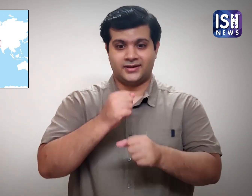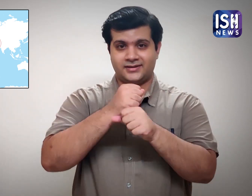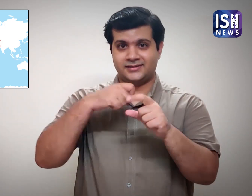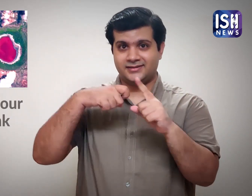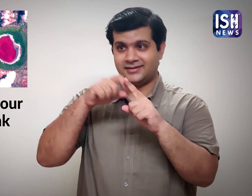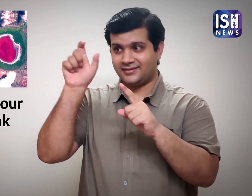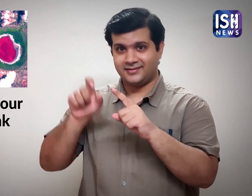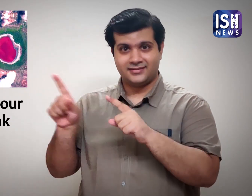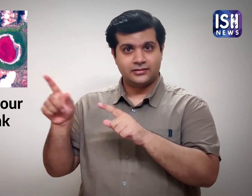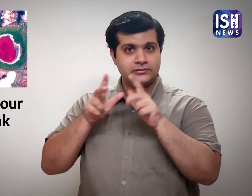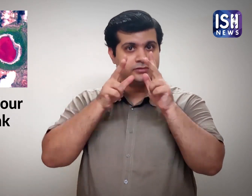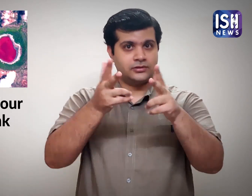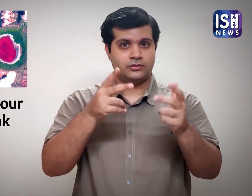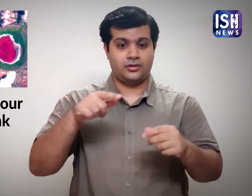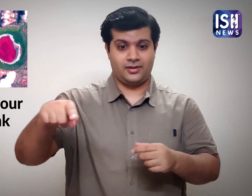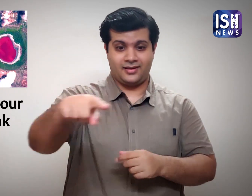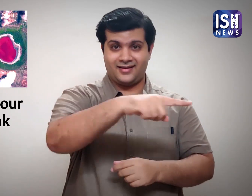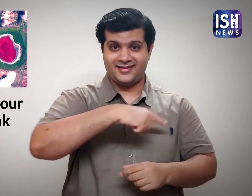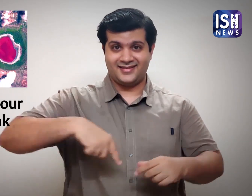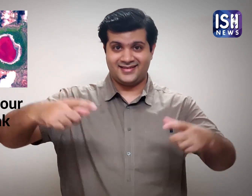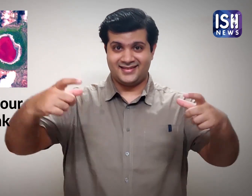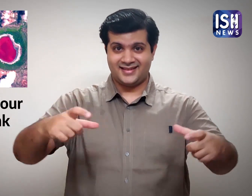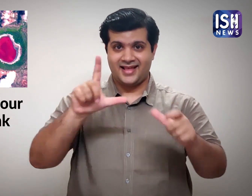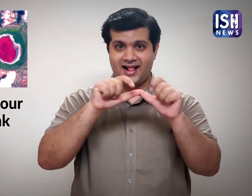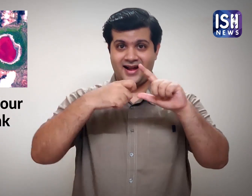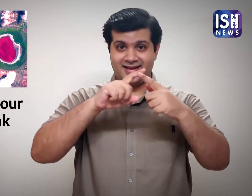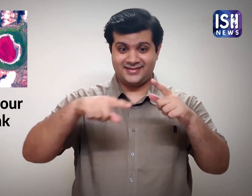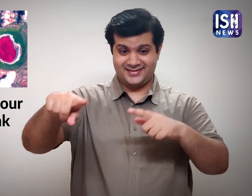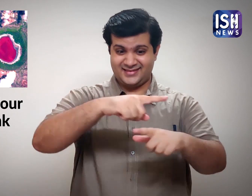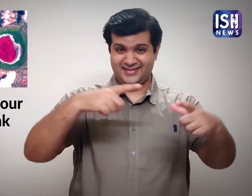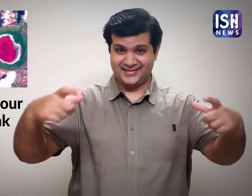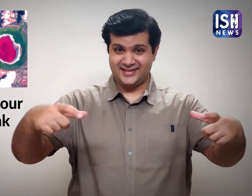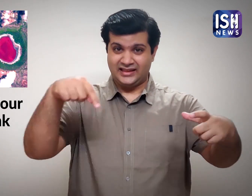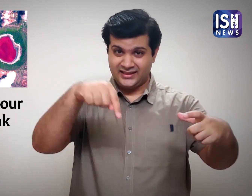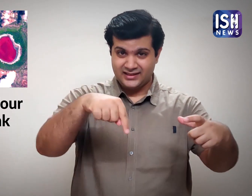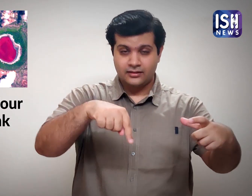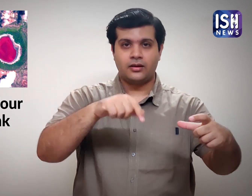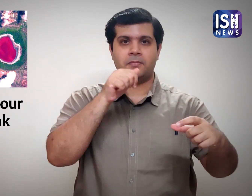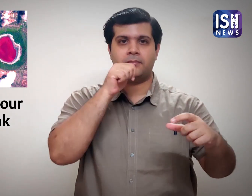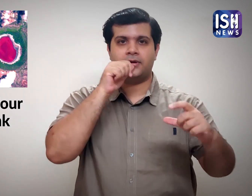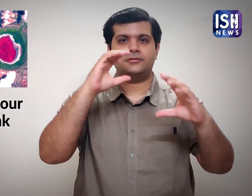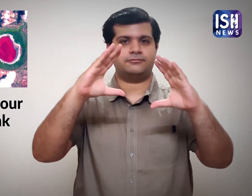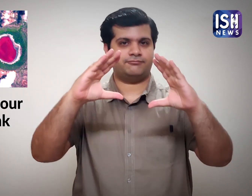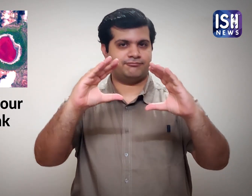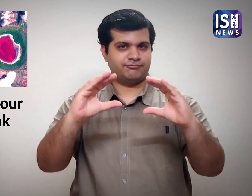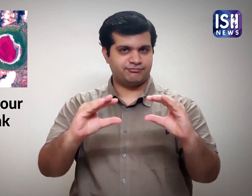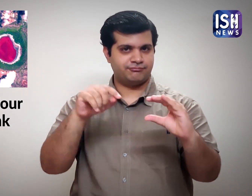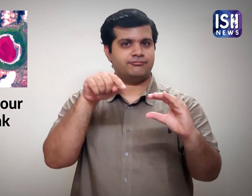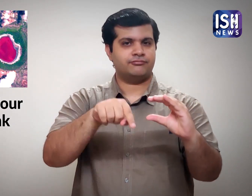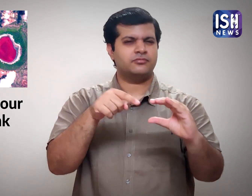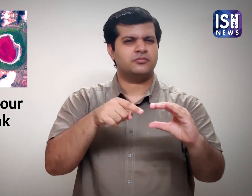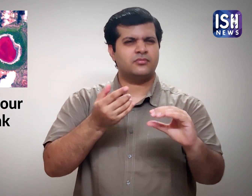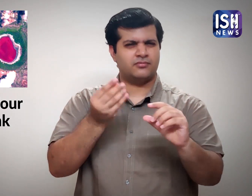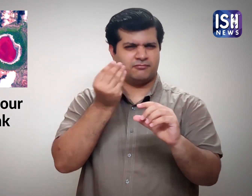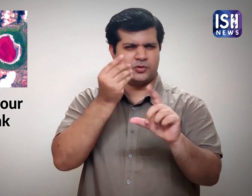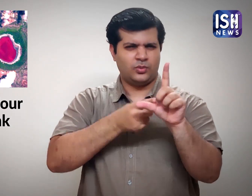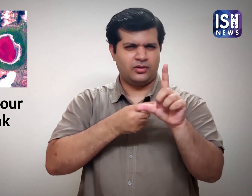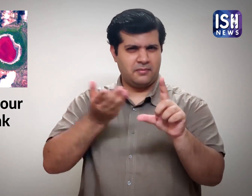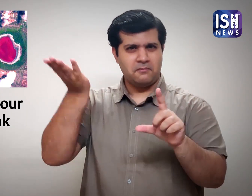8. Karath said the level of the water in the lake was due to less rainfall